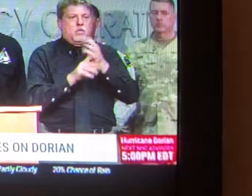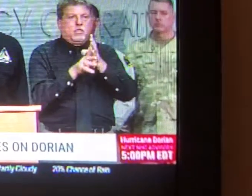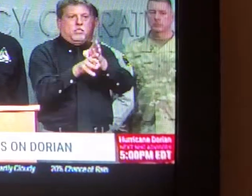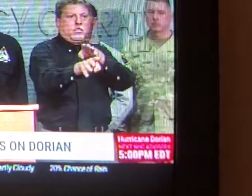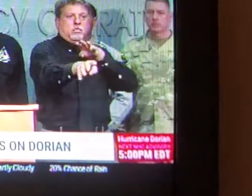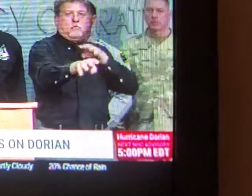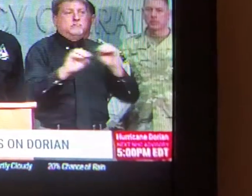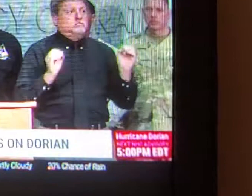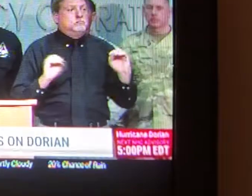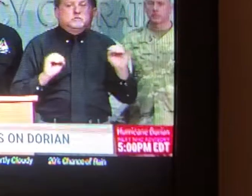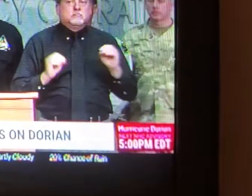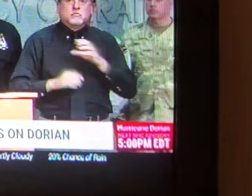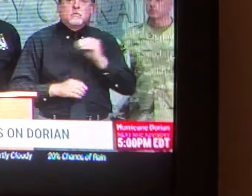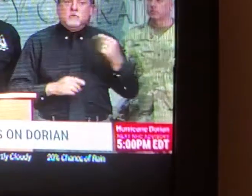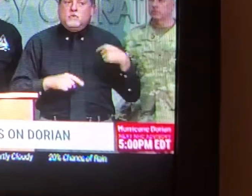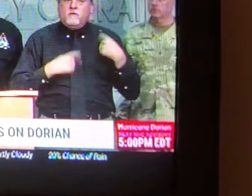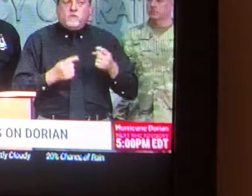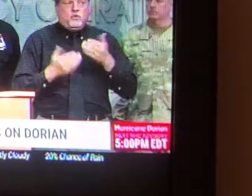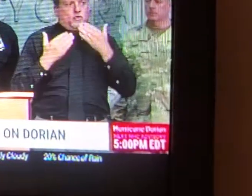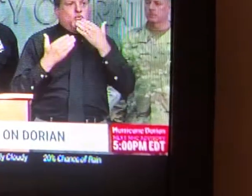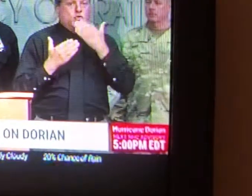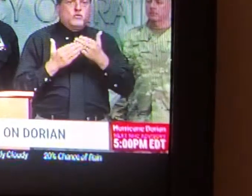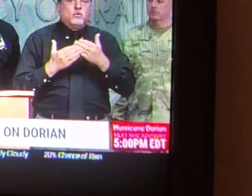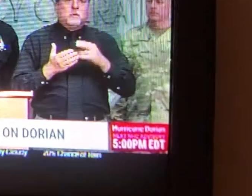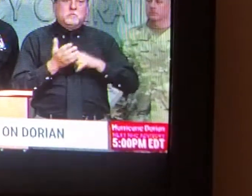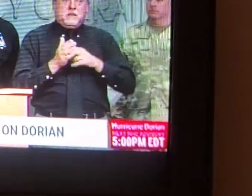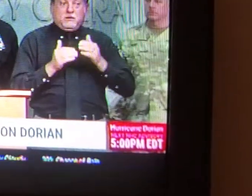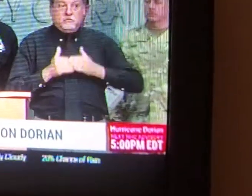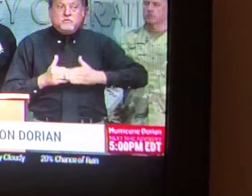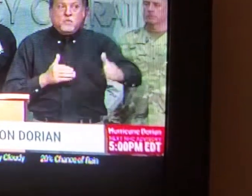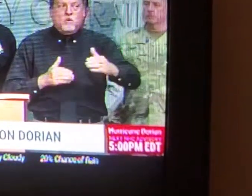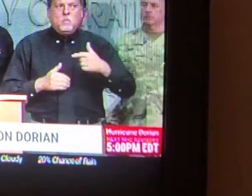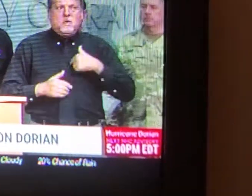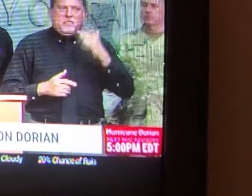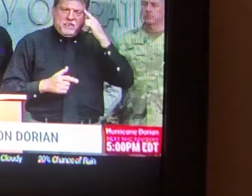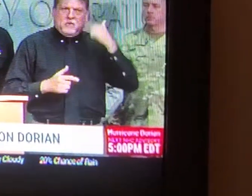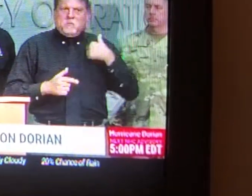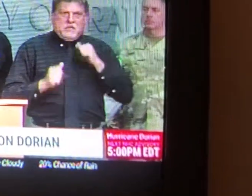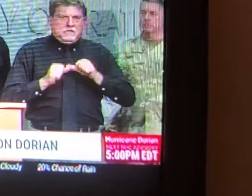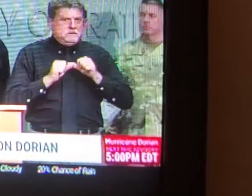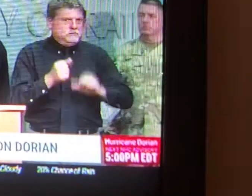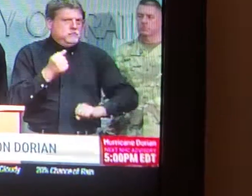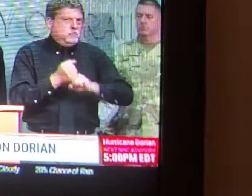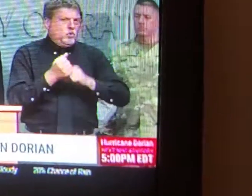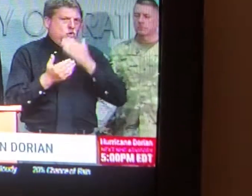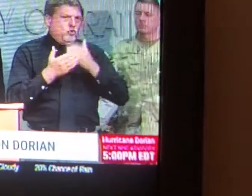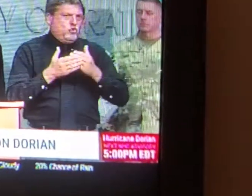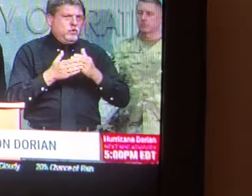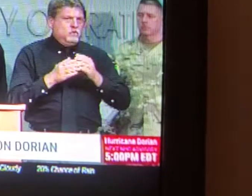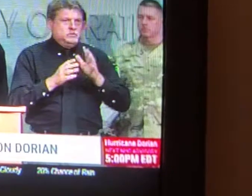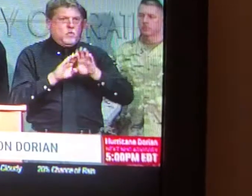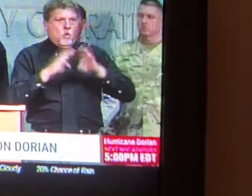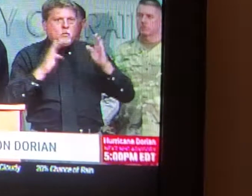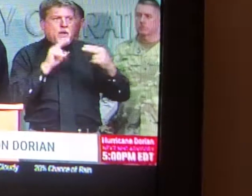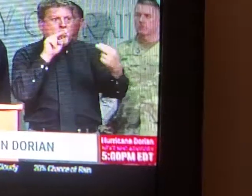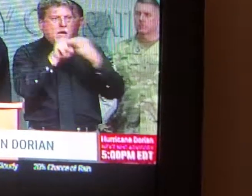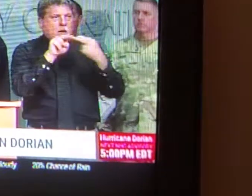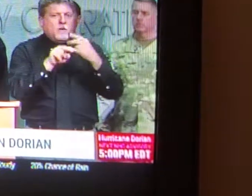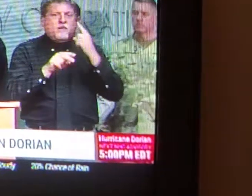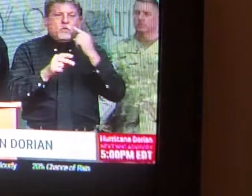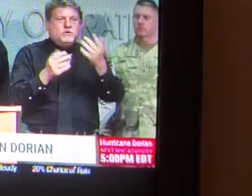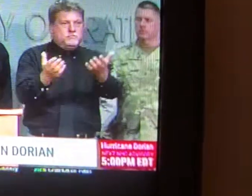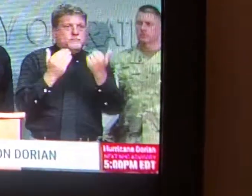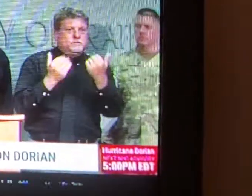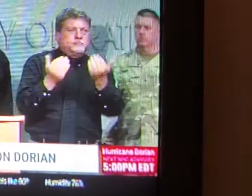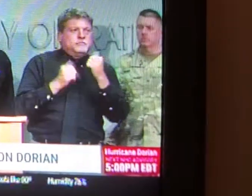above the atmosphere. I find all my strength in Jesus' name. There is no storm that I